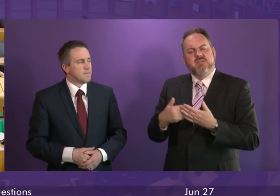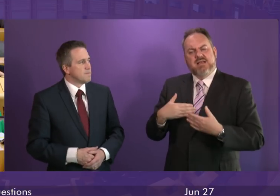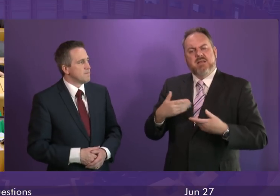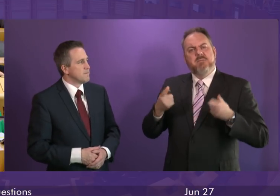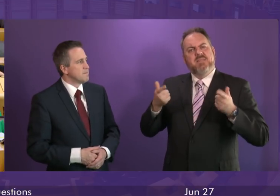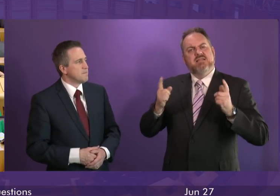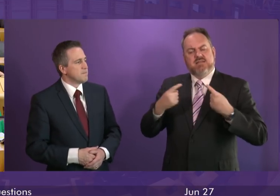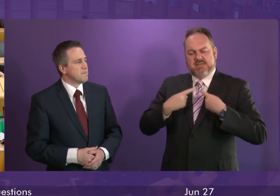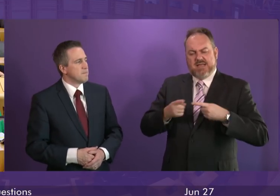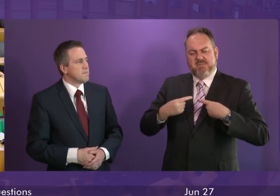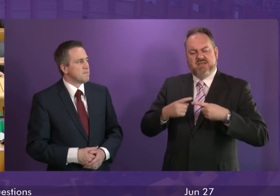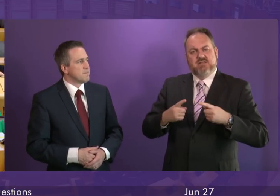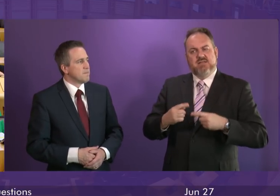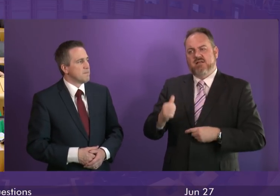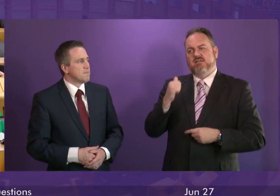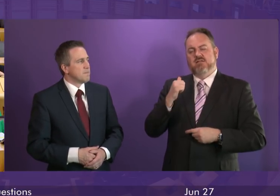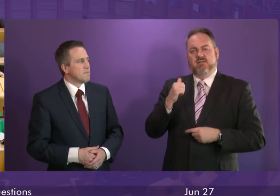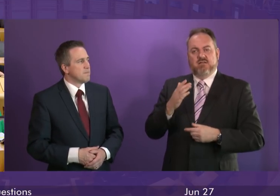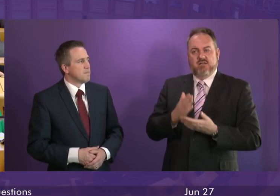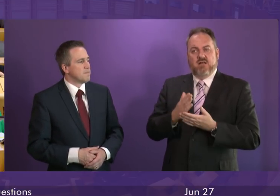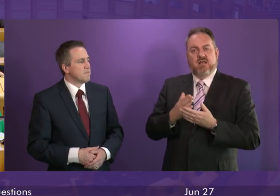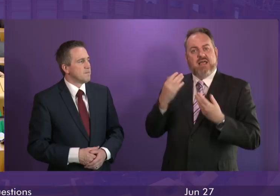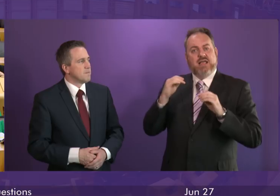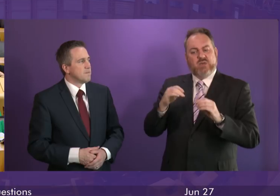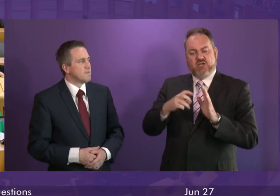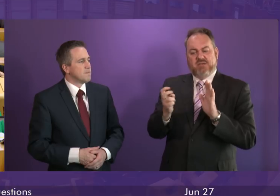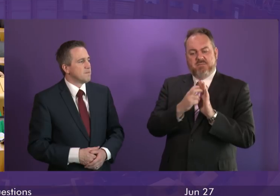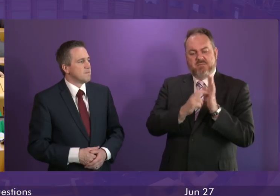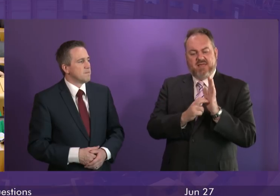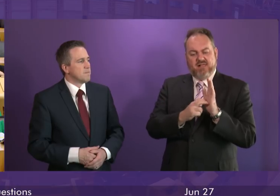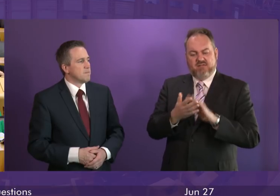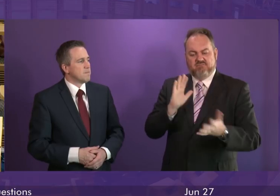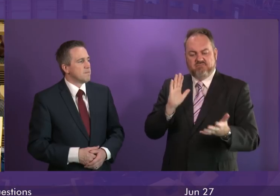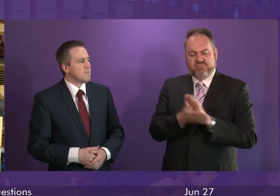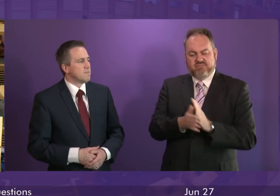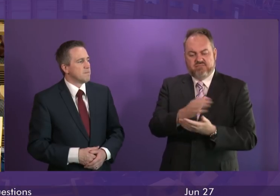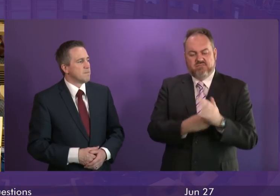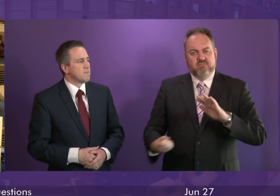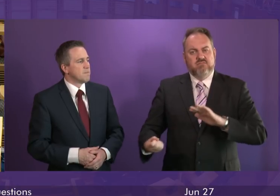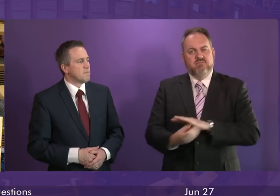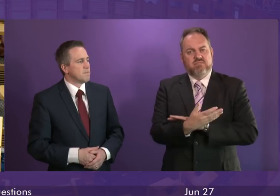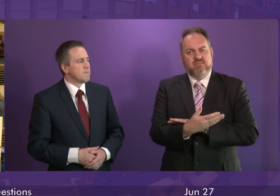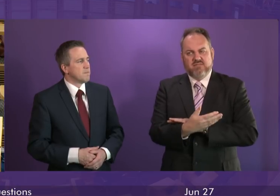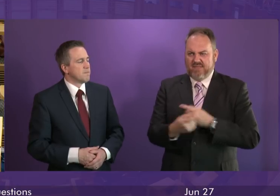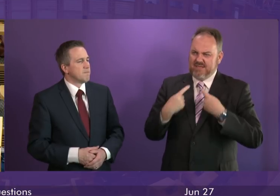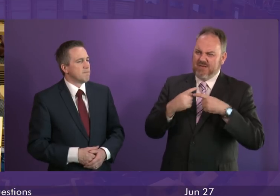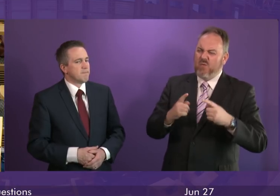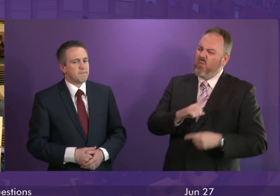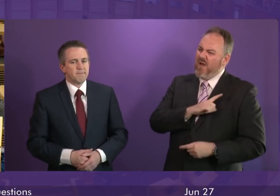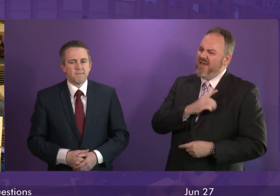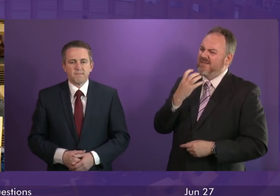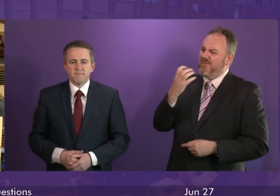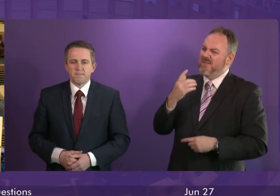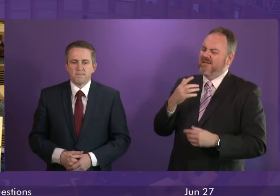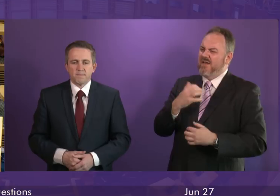like this week's mercy killing of the Education Bill, but no debate. What is it that the government is so afraid of